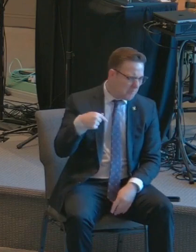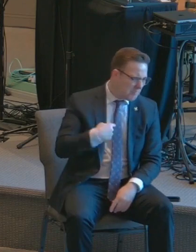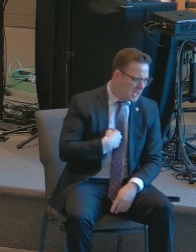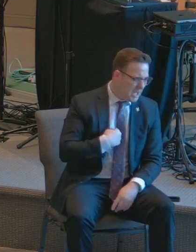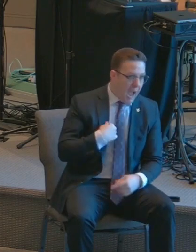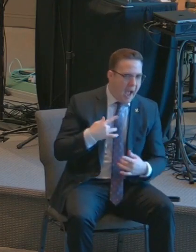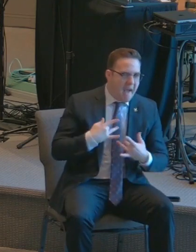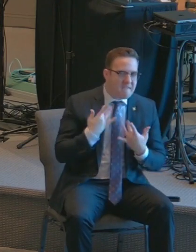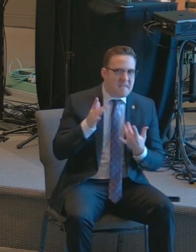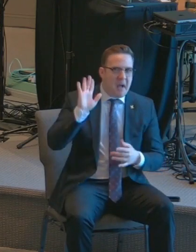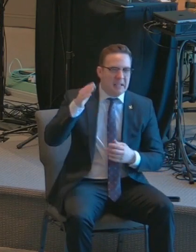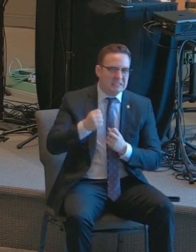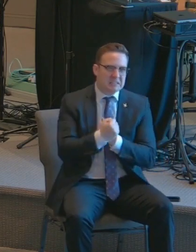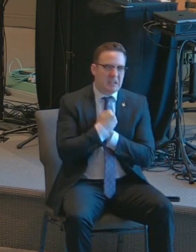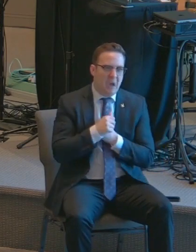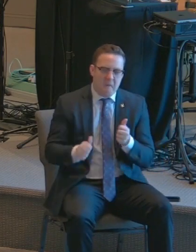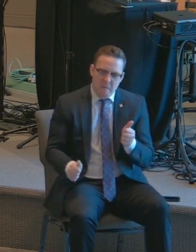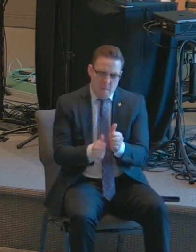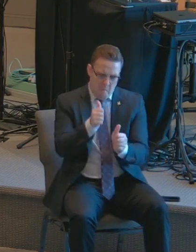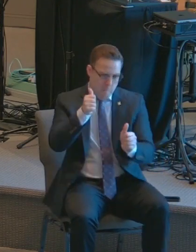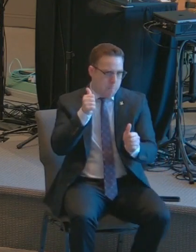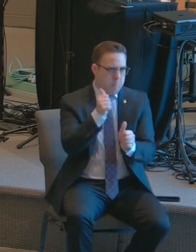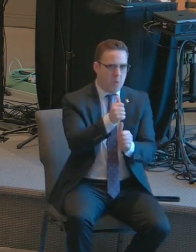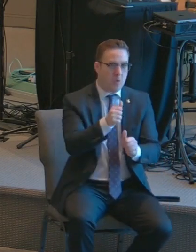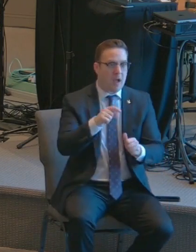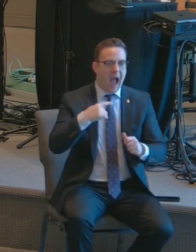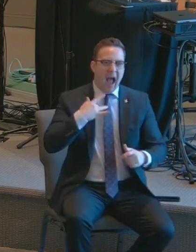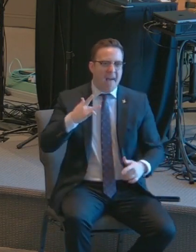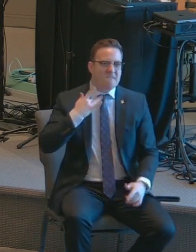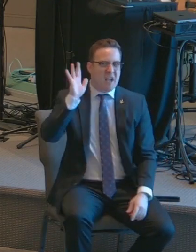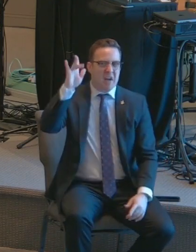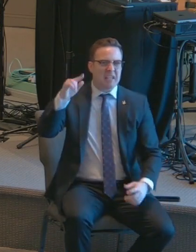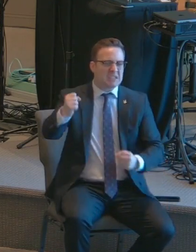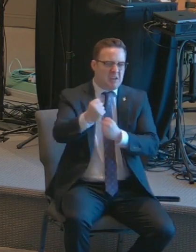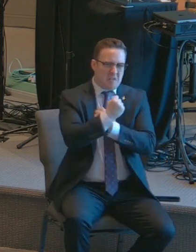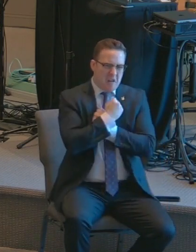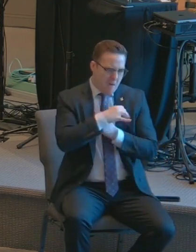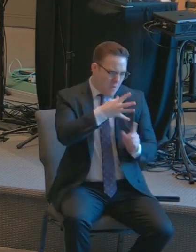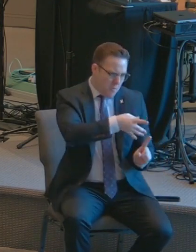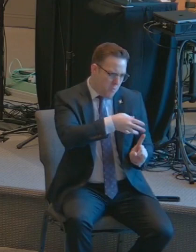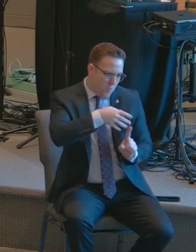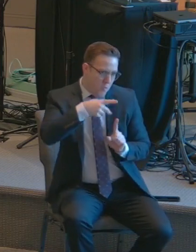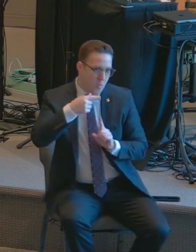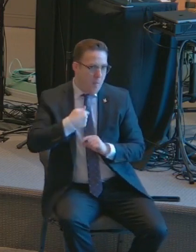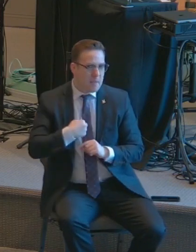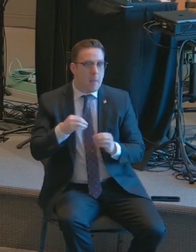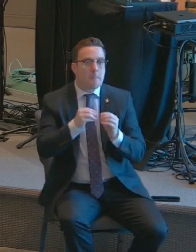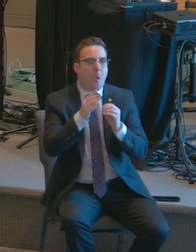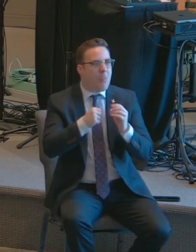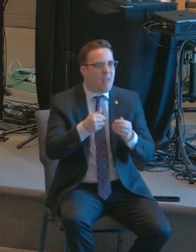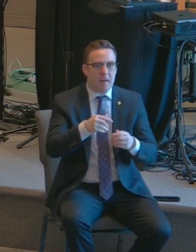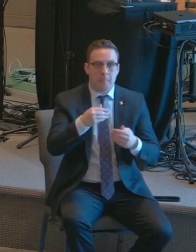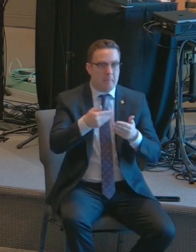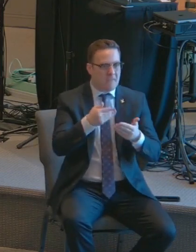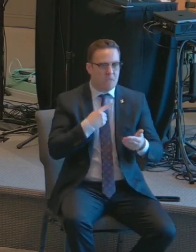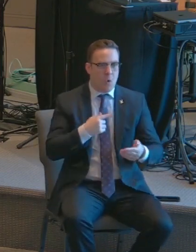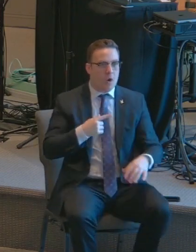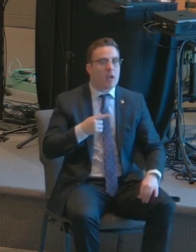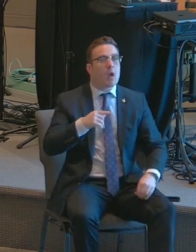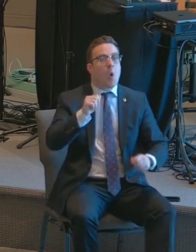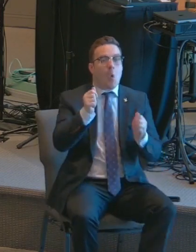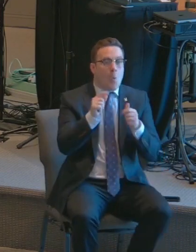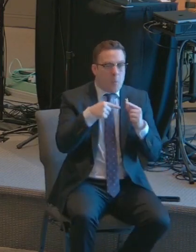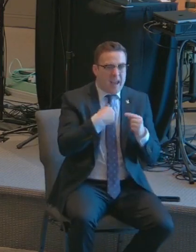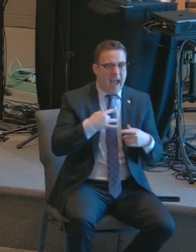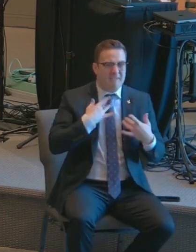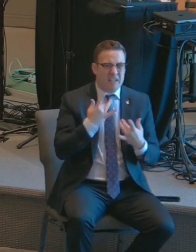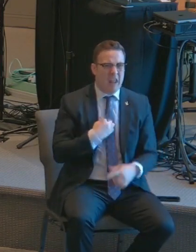love the greatest. When I was broken, I felt his hand on the powder wheel begin to shape me and mold me. I'm telling